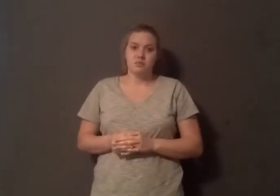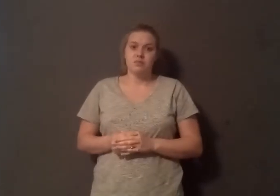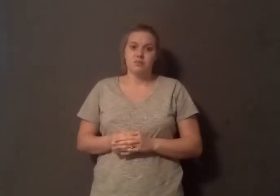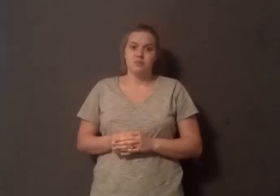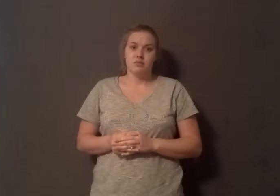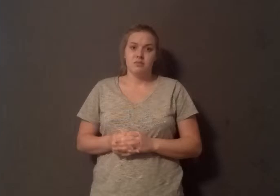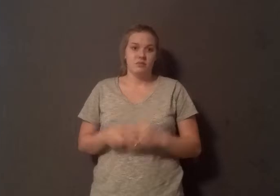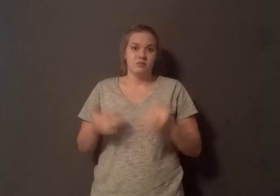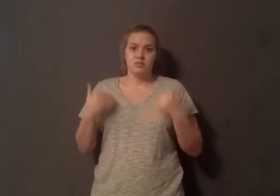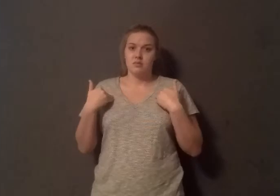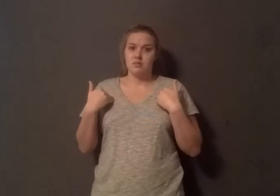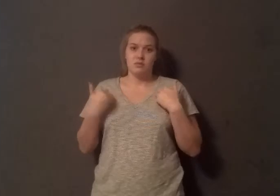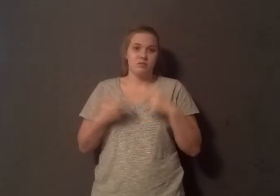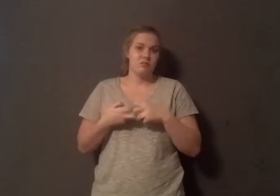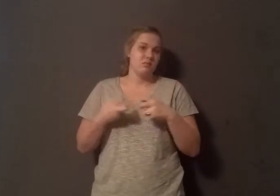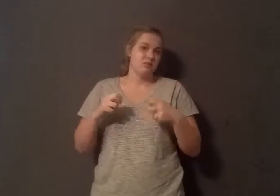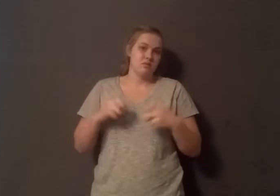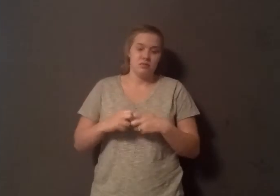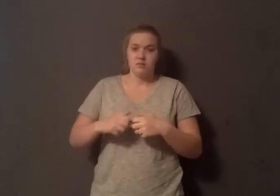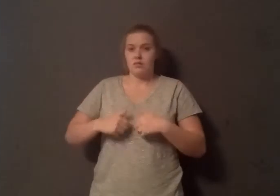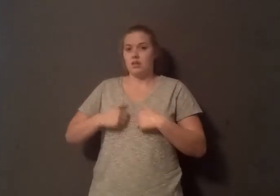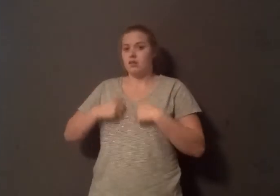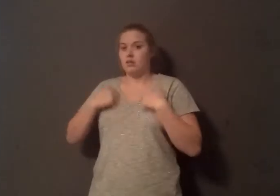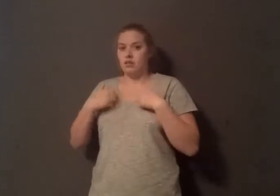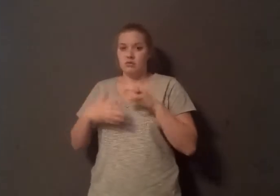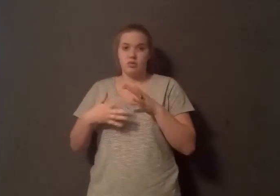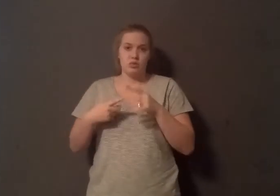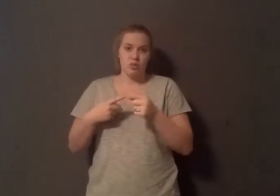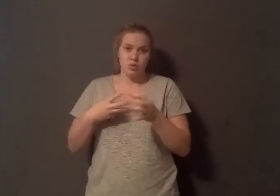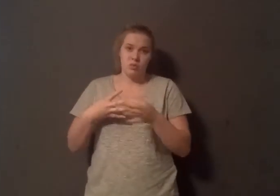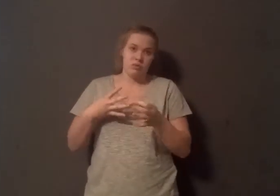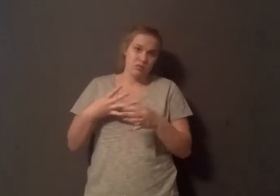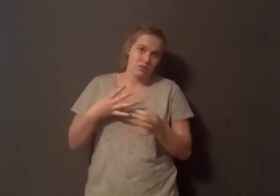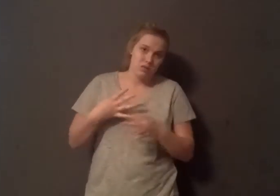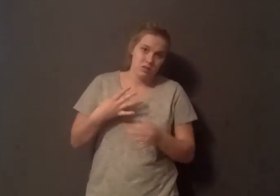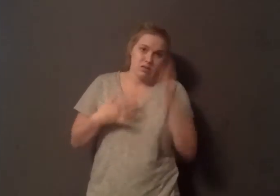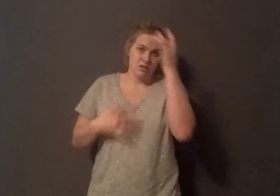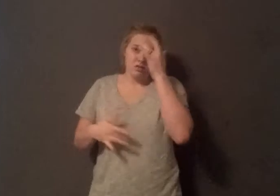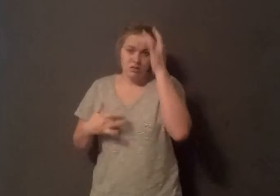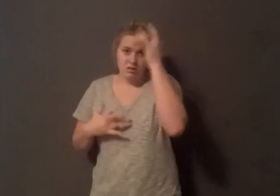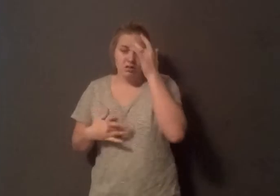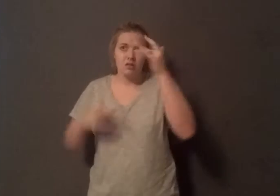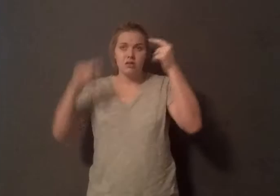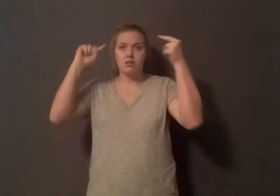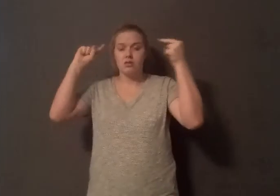creating with our diet and lifestyle choices. The diabetes, the arthritis, the heart disease, the dementia, the obesity, the